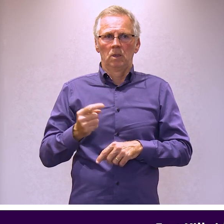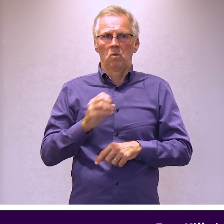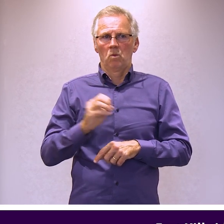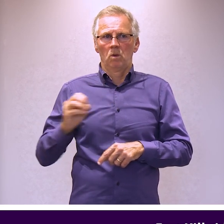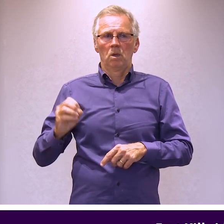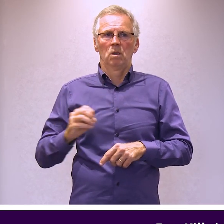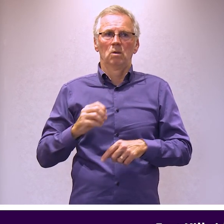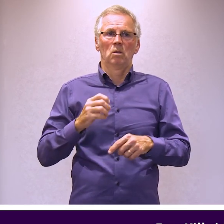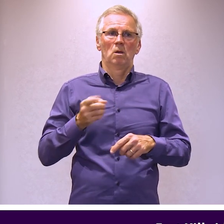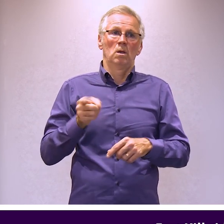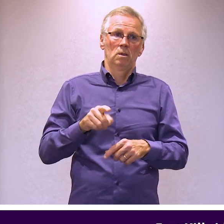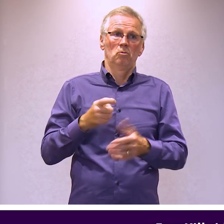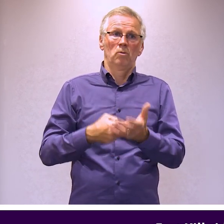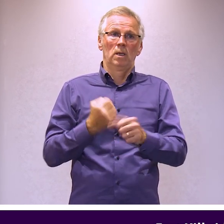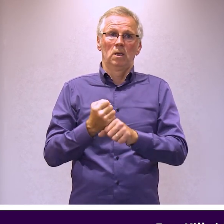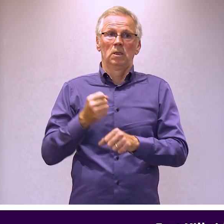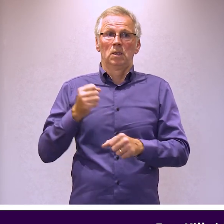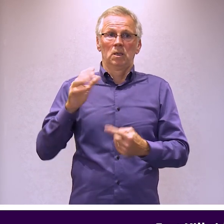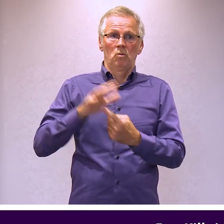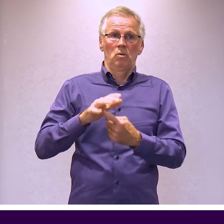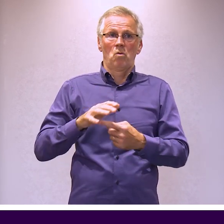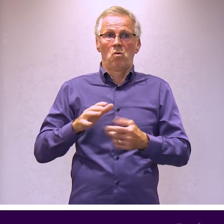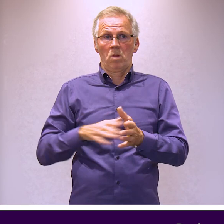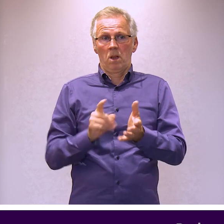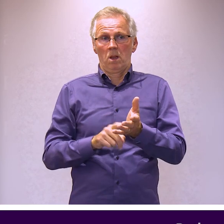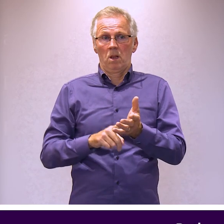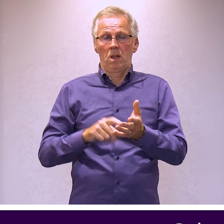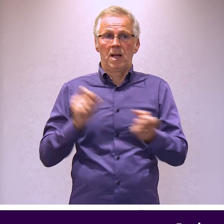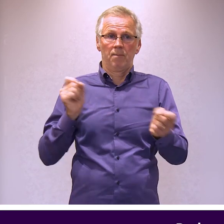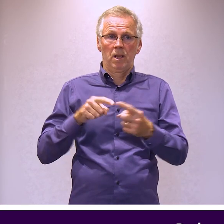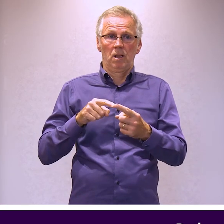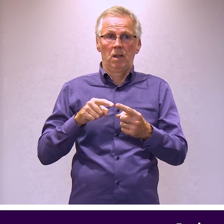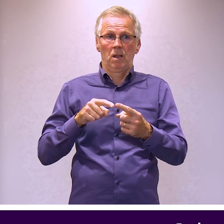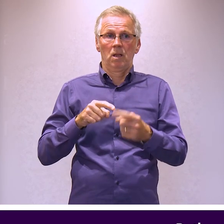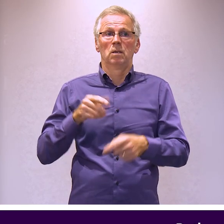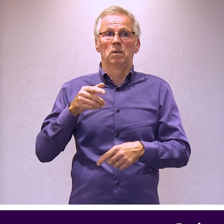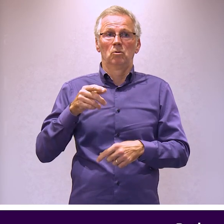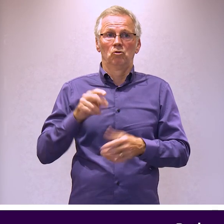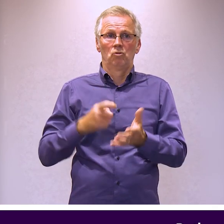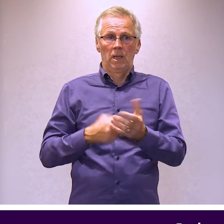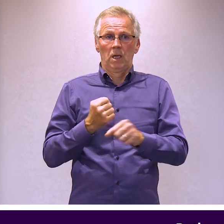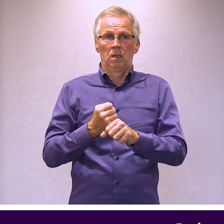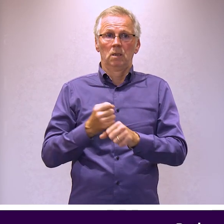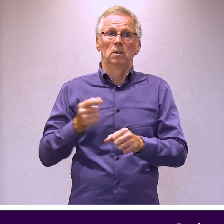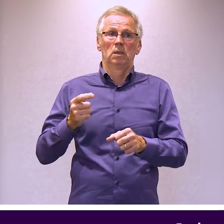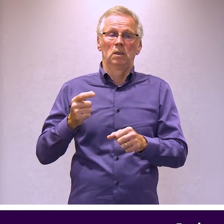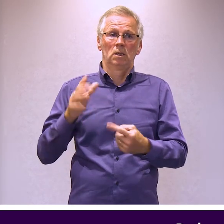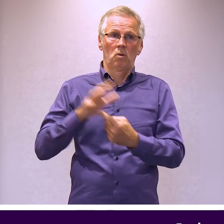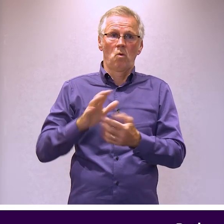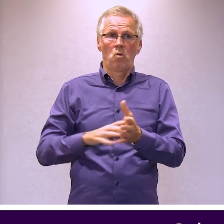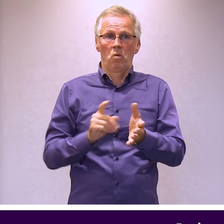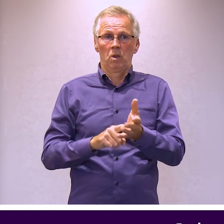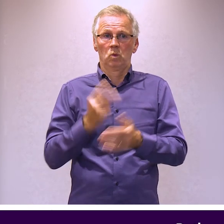361 000 And Rutherglen Town Hall Email rutherglen